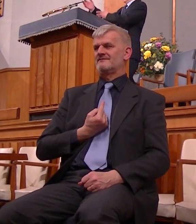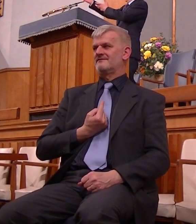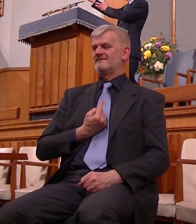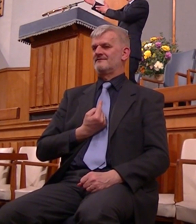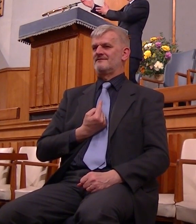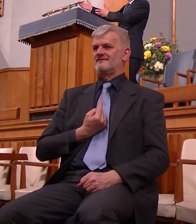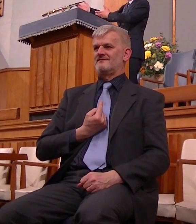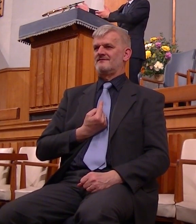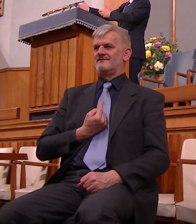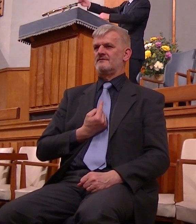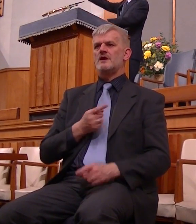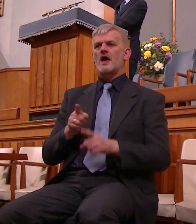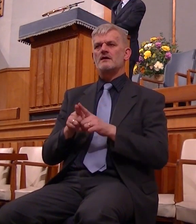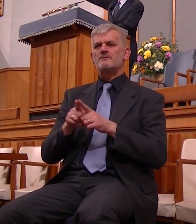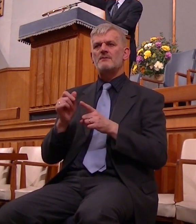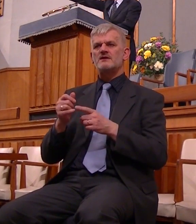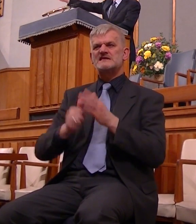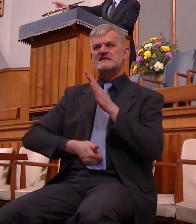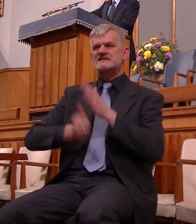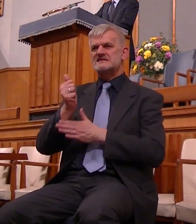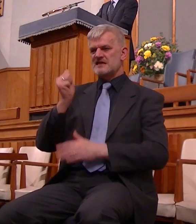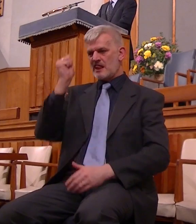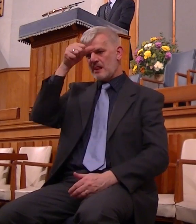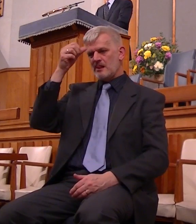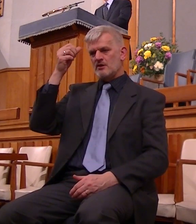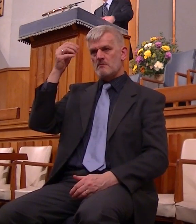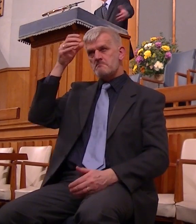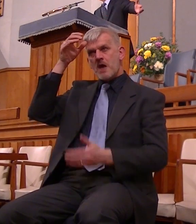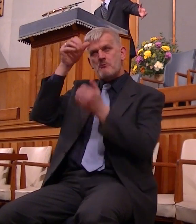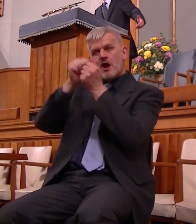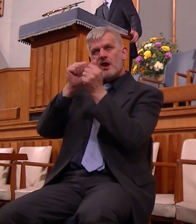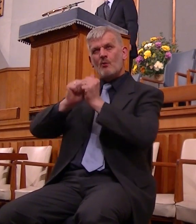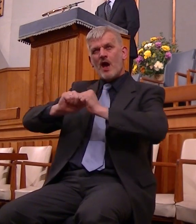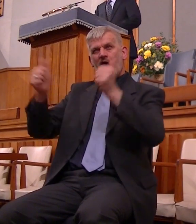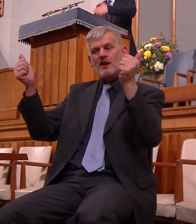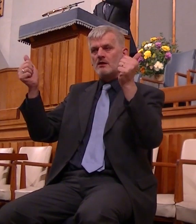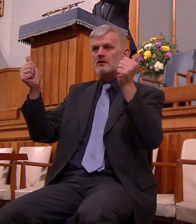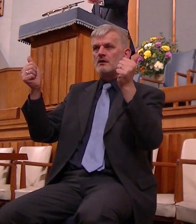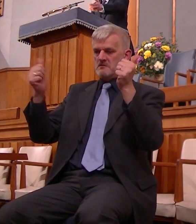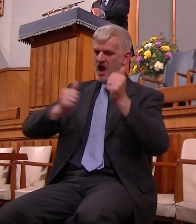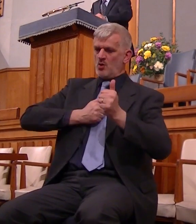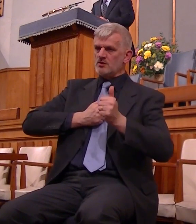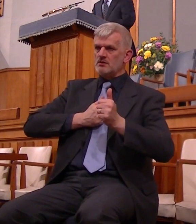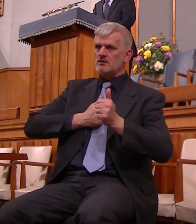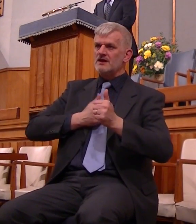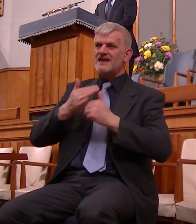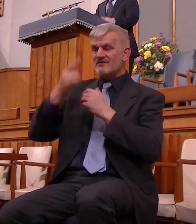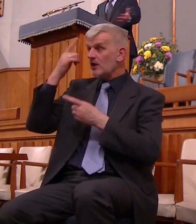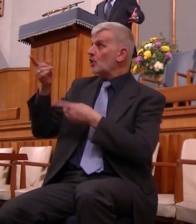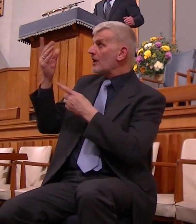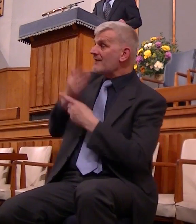I've got a good memory it never occurs to me God gave me that if I'm good at maths or I've got a gift in business